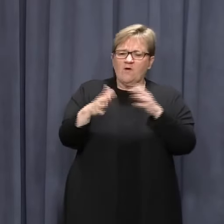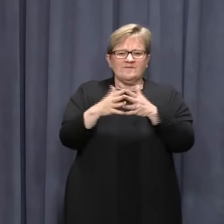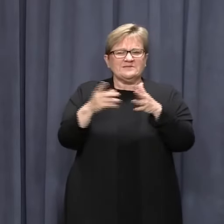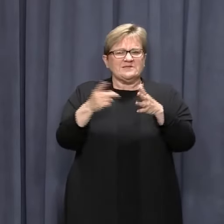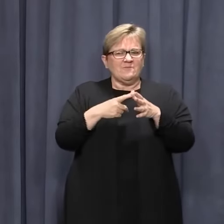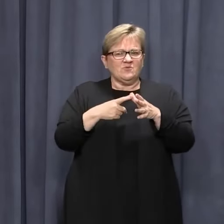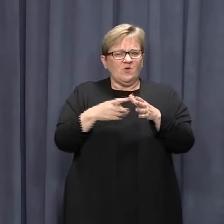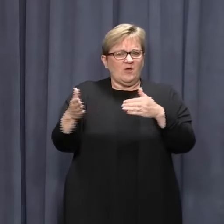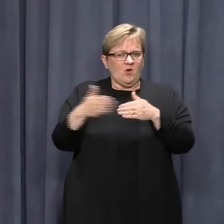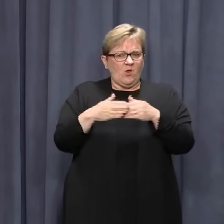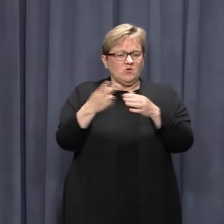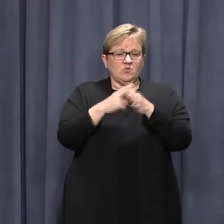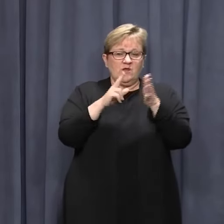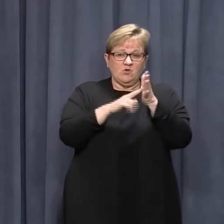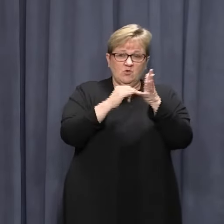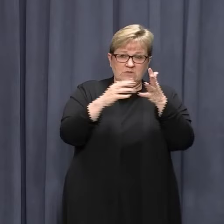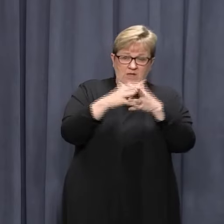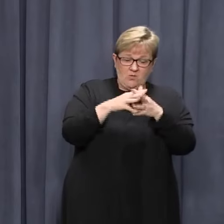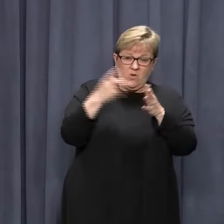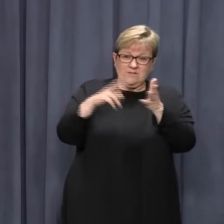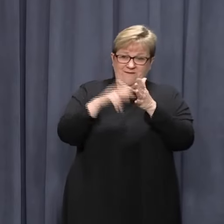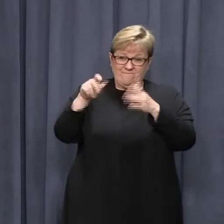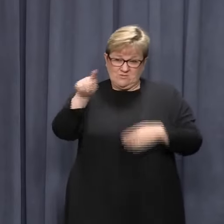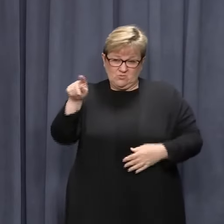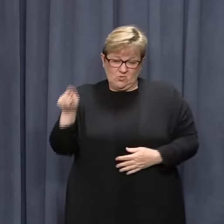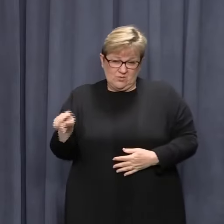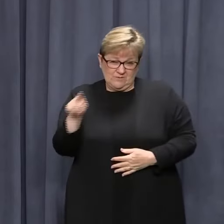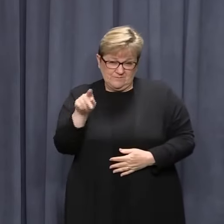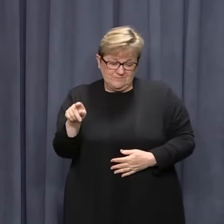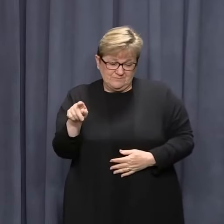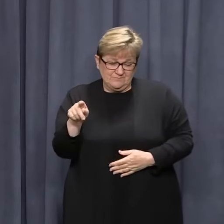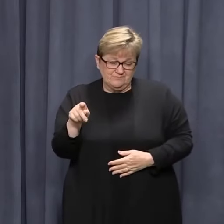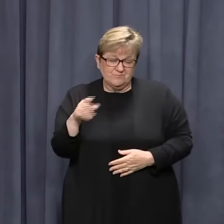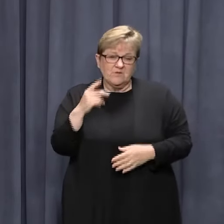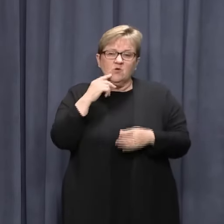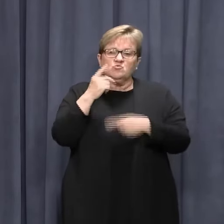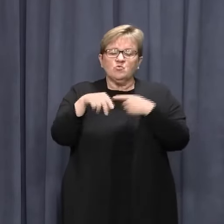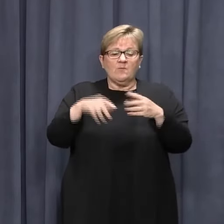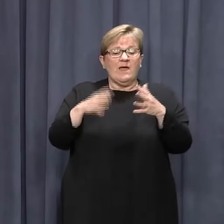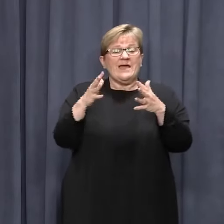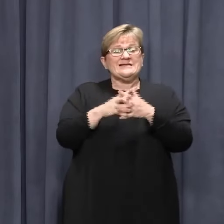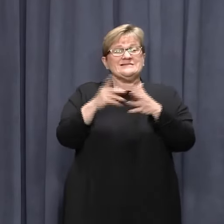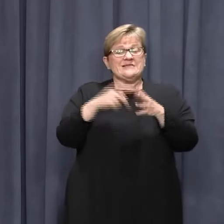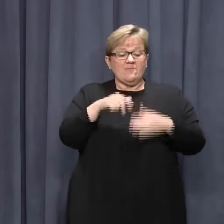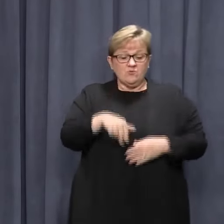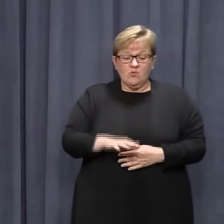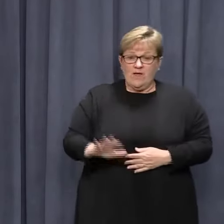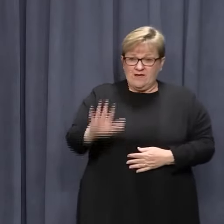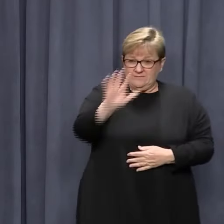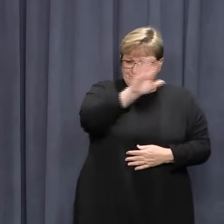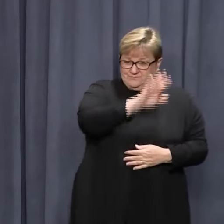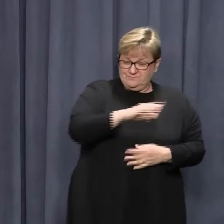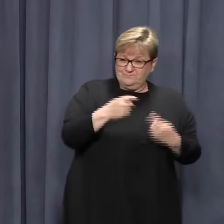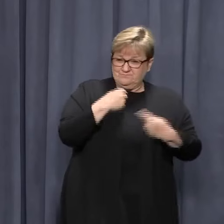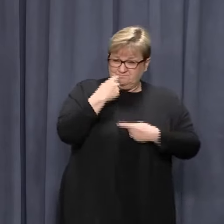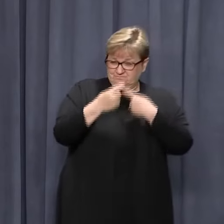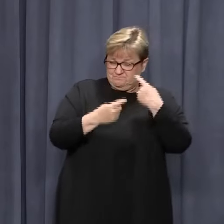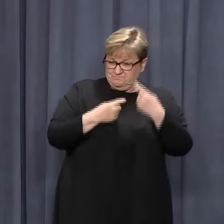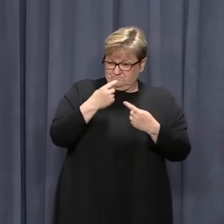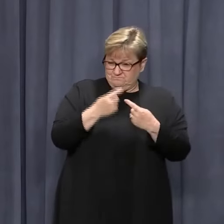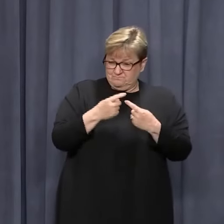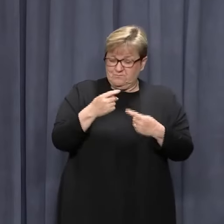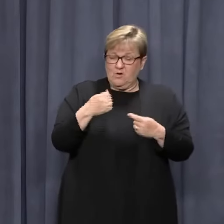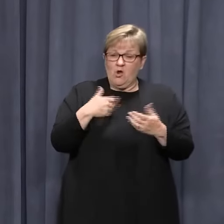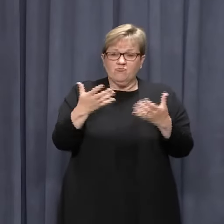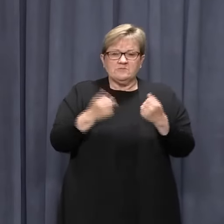arrangements with NSW and Victoria. Just on our controlled interstate border, I can provide some updated numbers